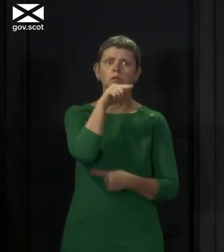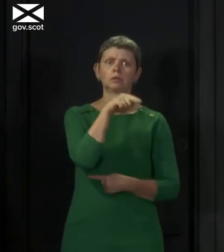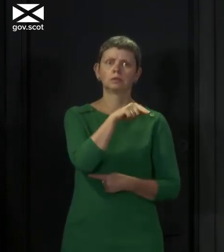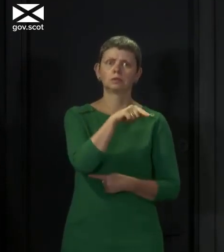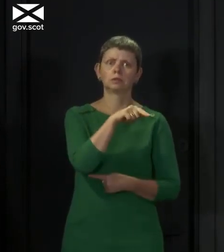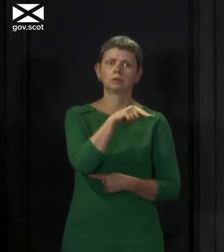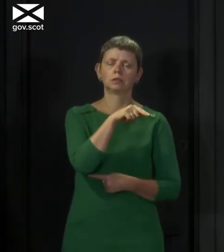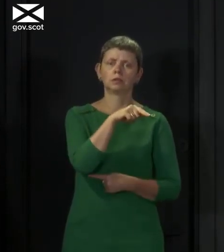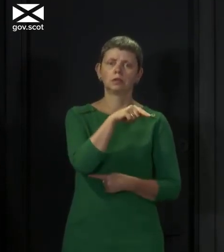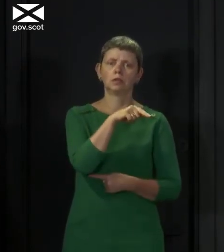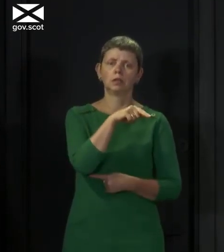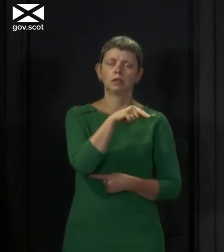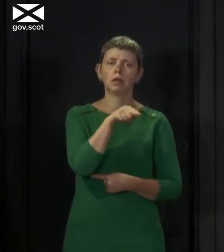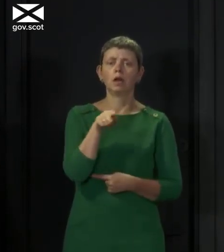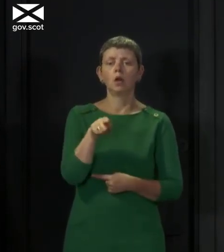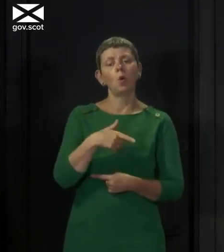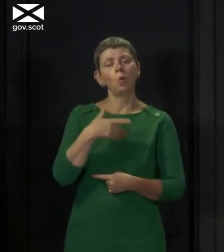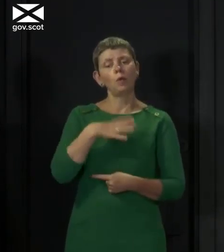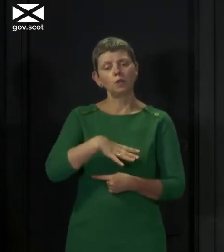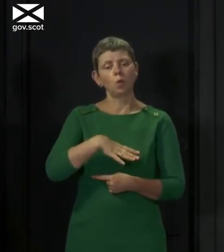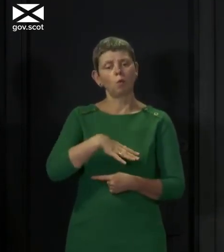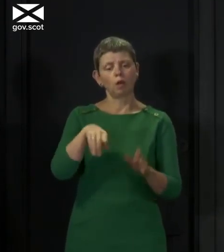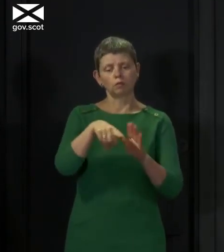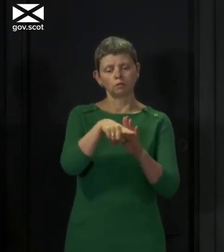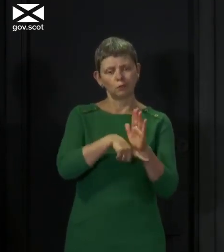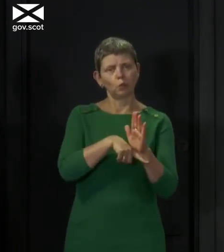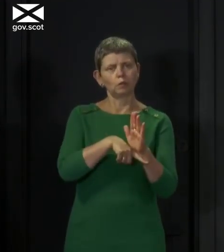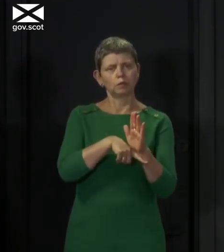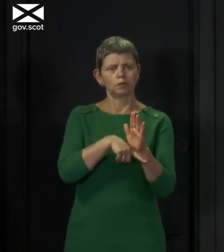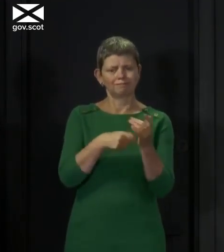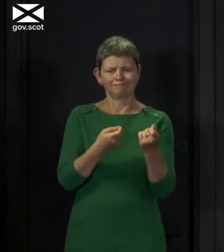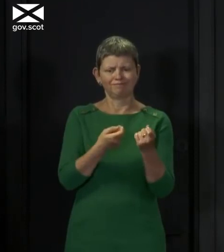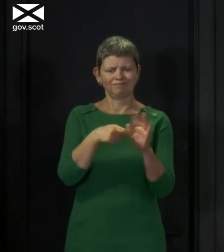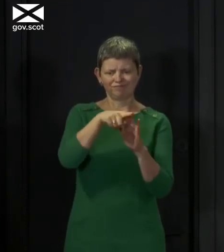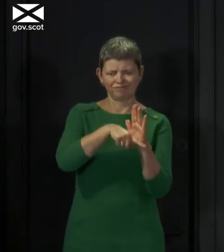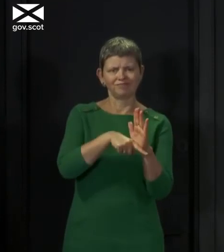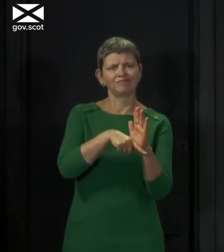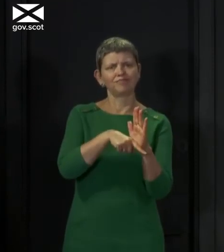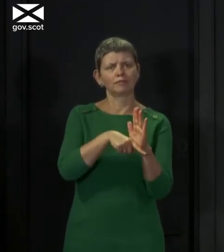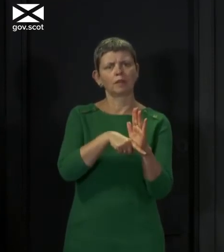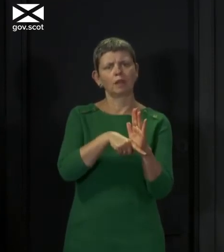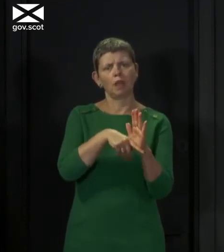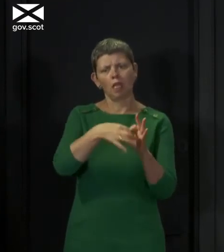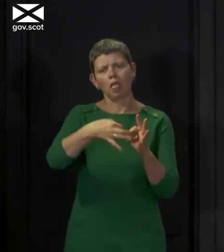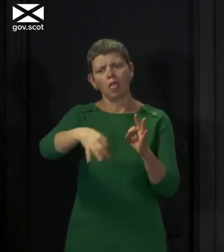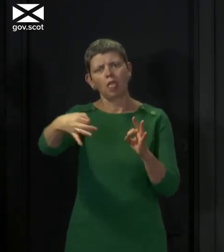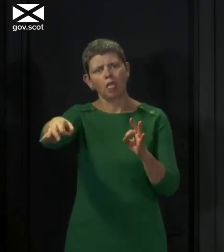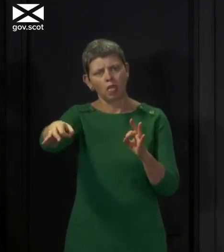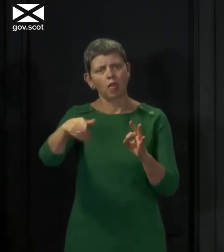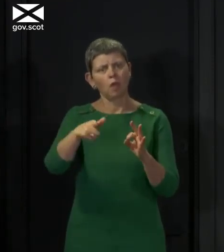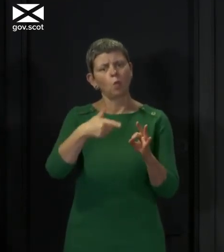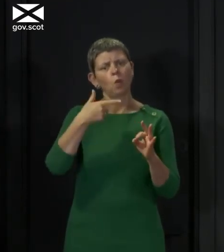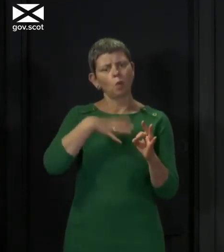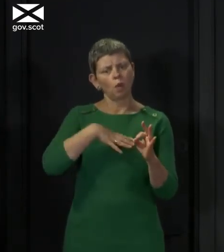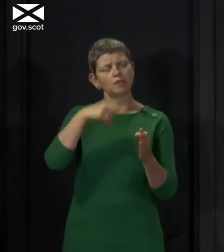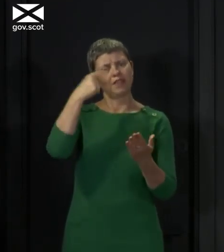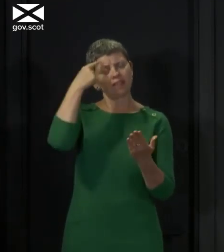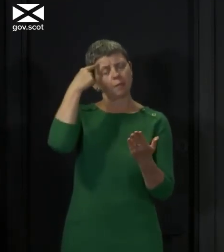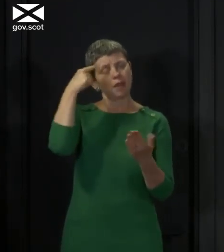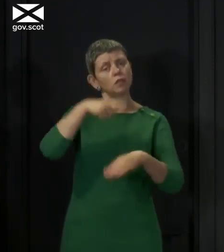us want arrangements like this to be in place for any longer than is absolutely necessary. So one other important aspect of